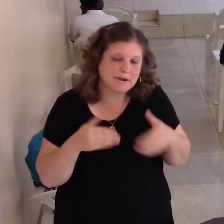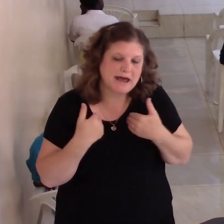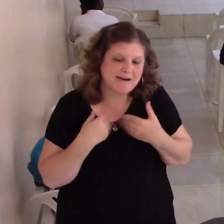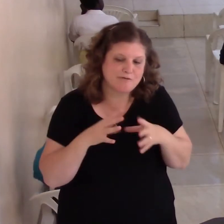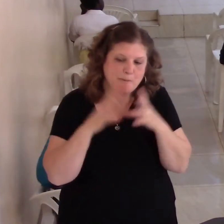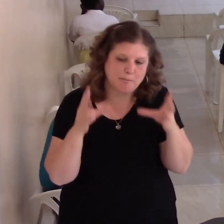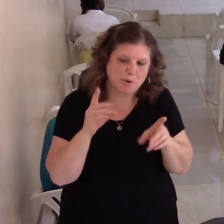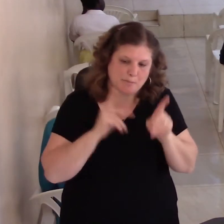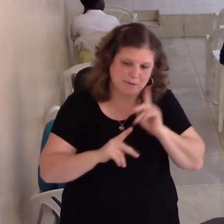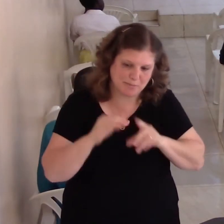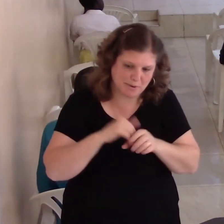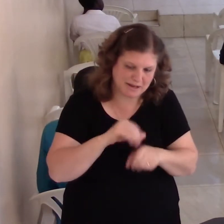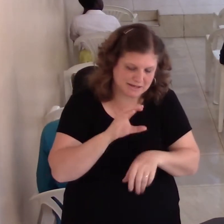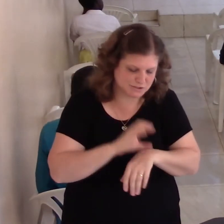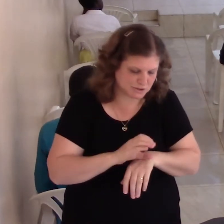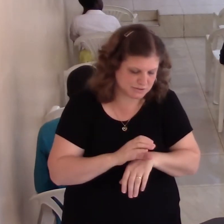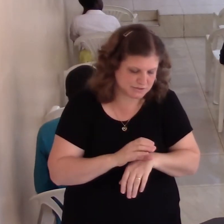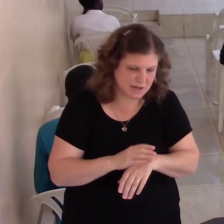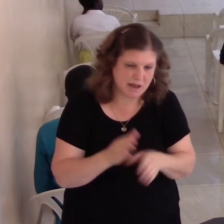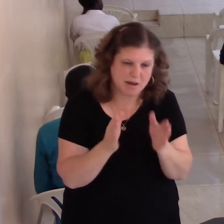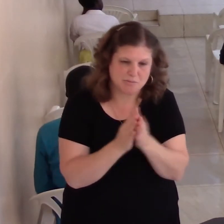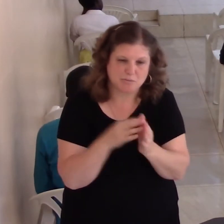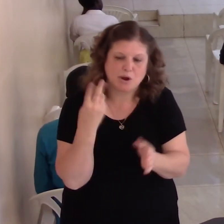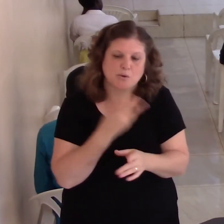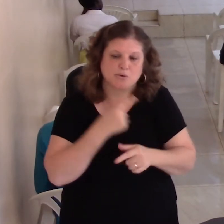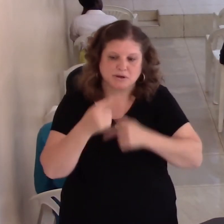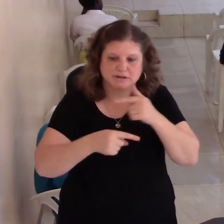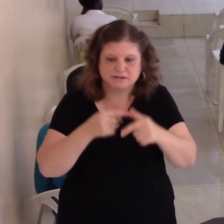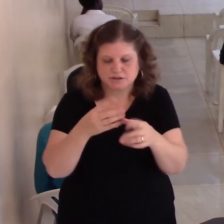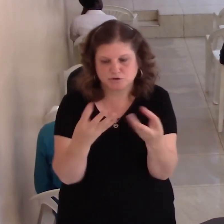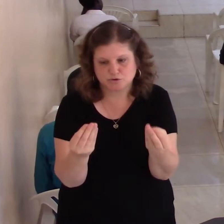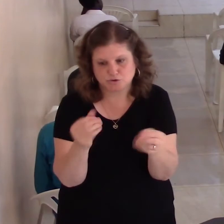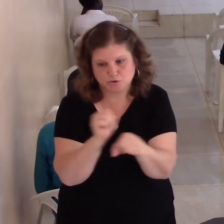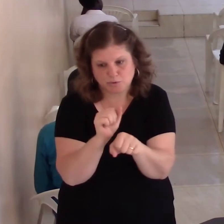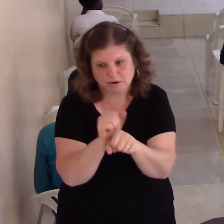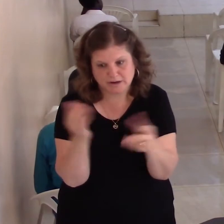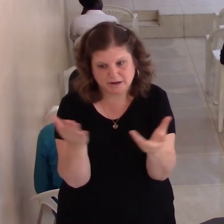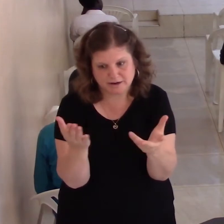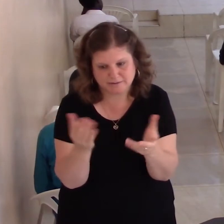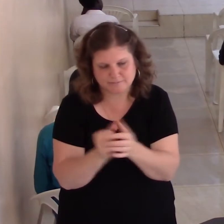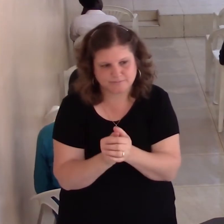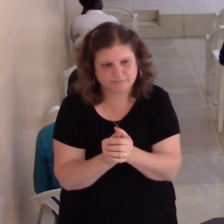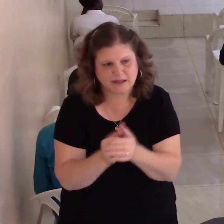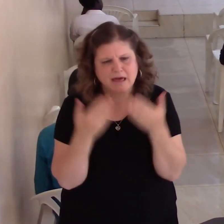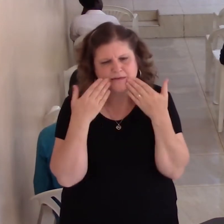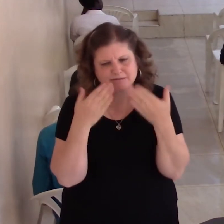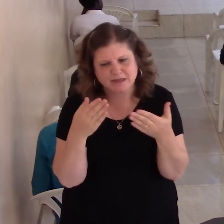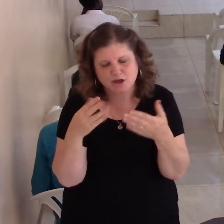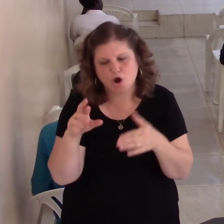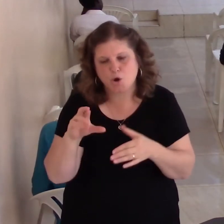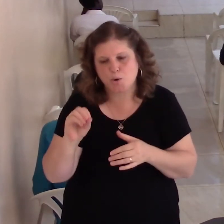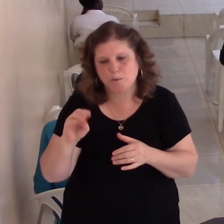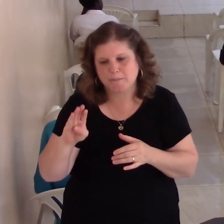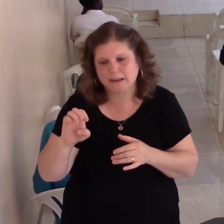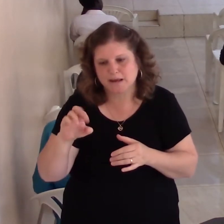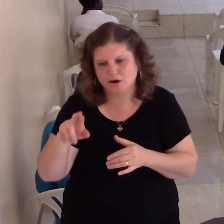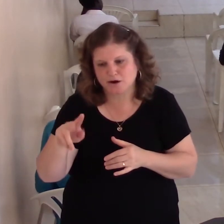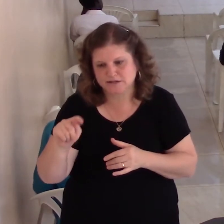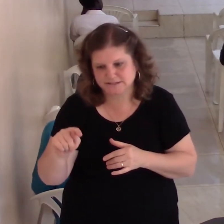continue to do the work here. And I want to thank Brother Robert and Pastor Pacific. Yesterday, I